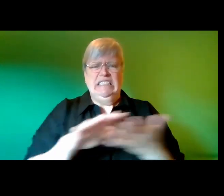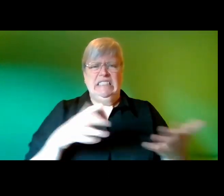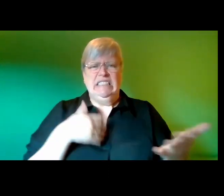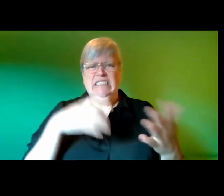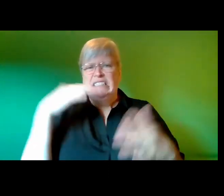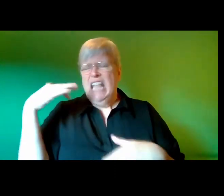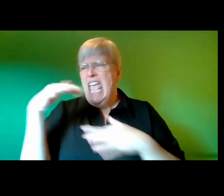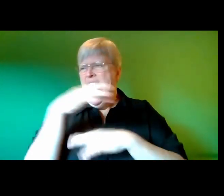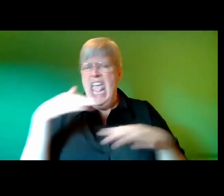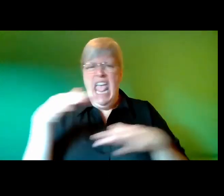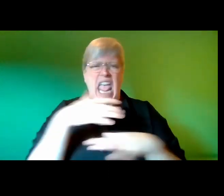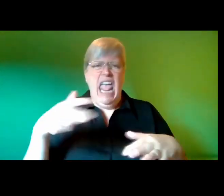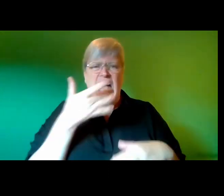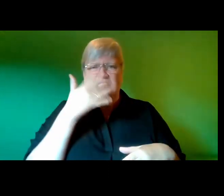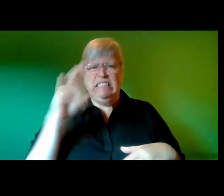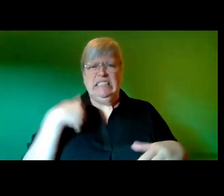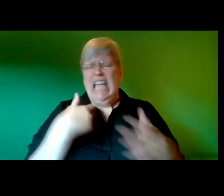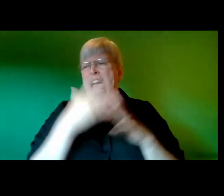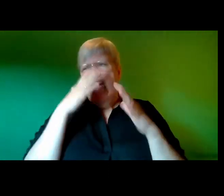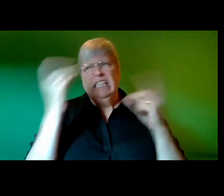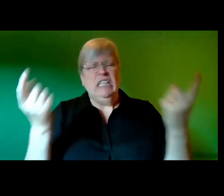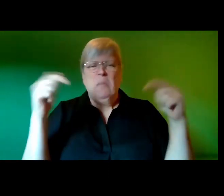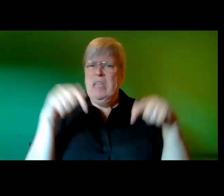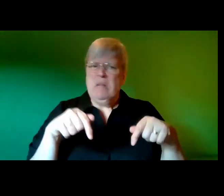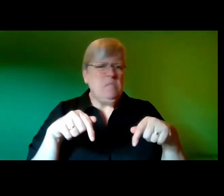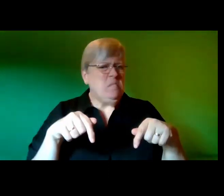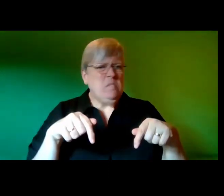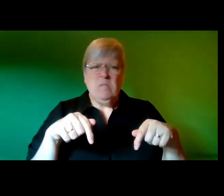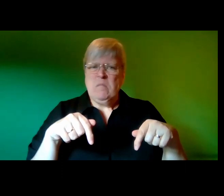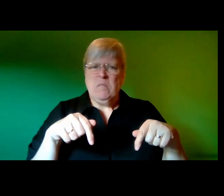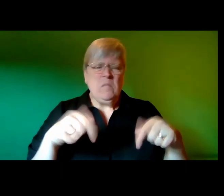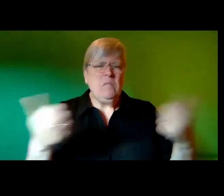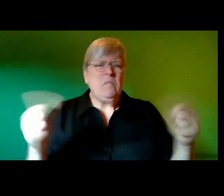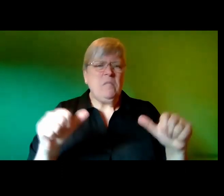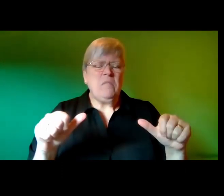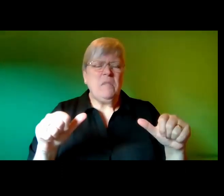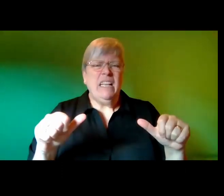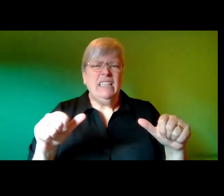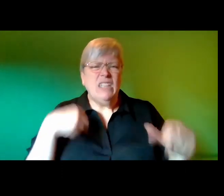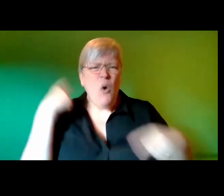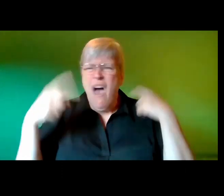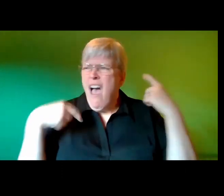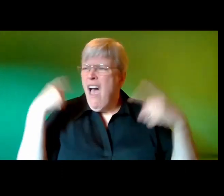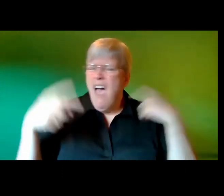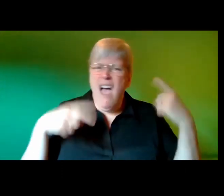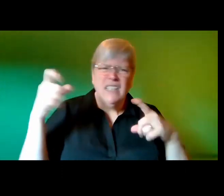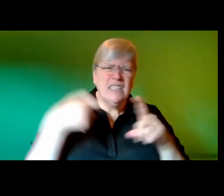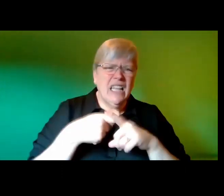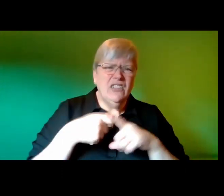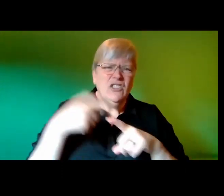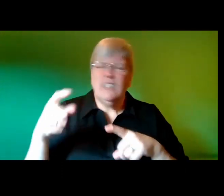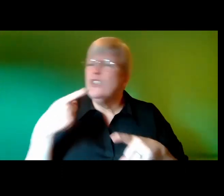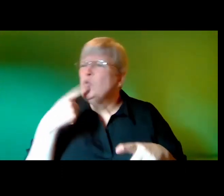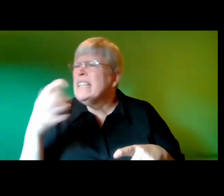stale smoke i hated coming here so it ended up he was making a racket all these stupid noises and did you say tea